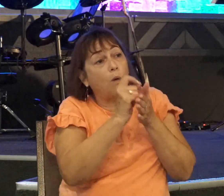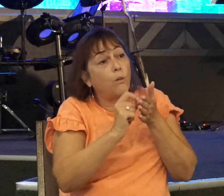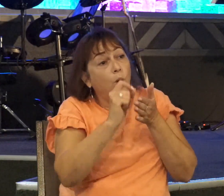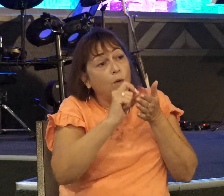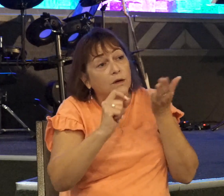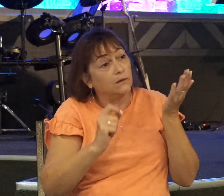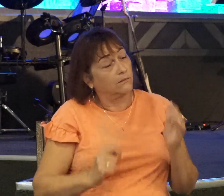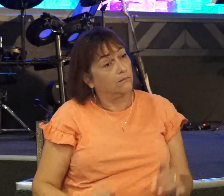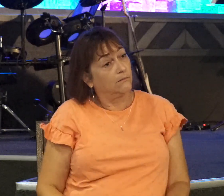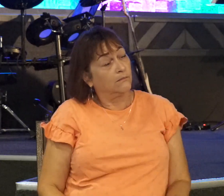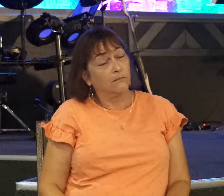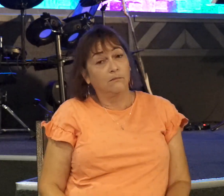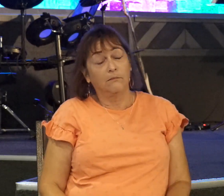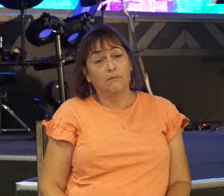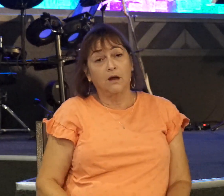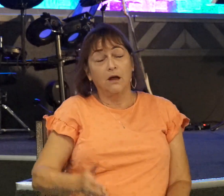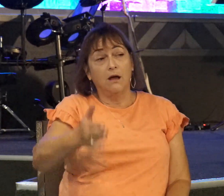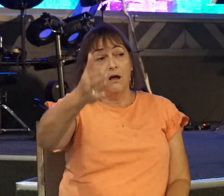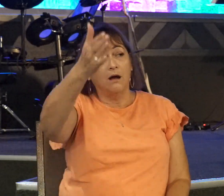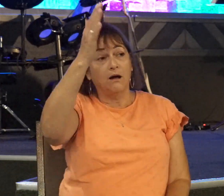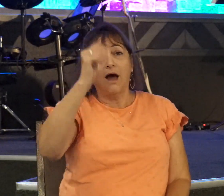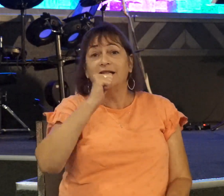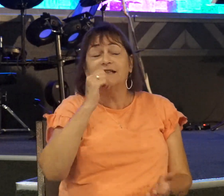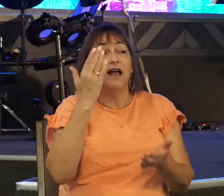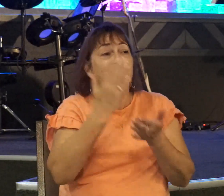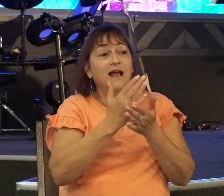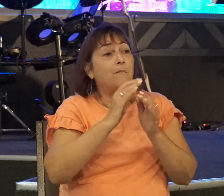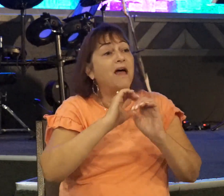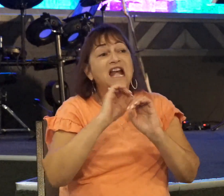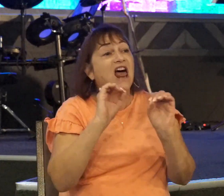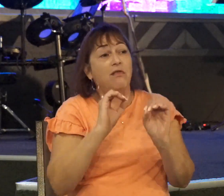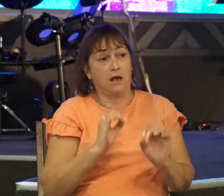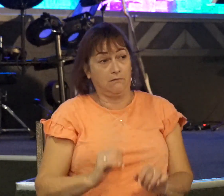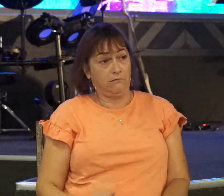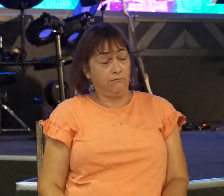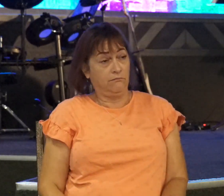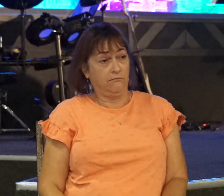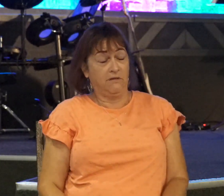God isn't restrained by anything. Especially numbers.